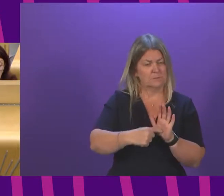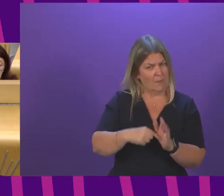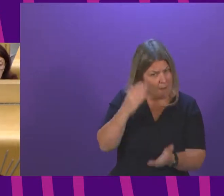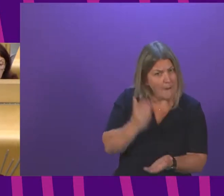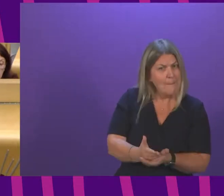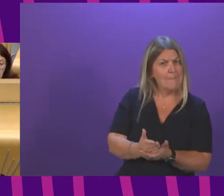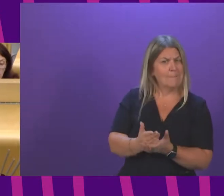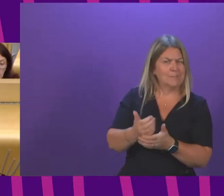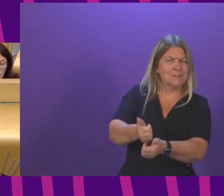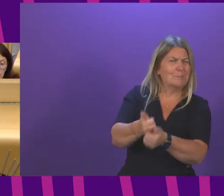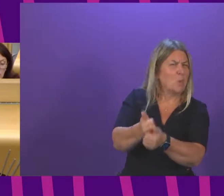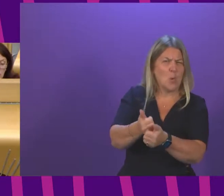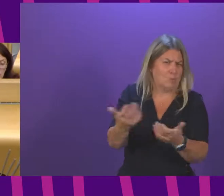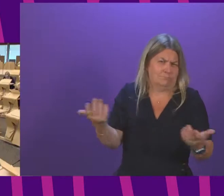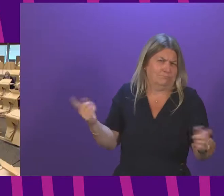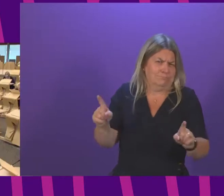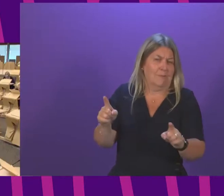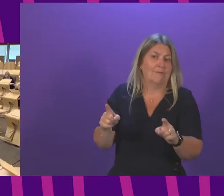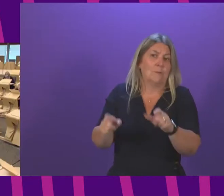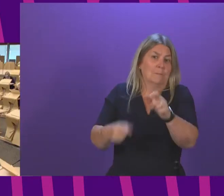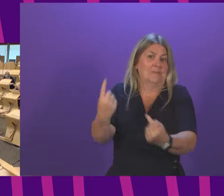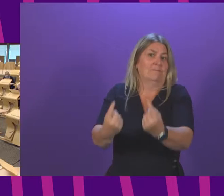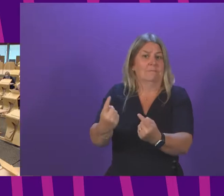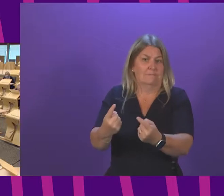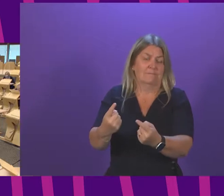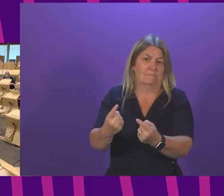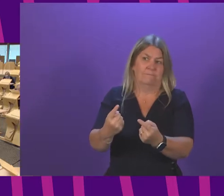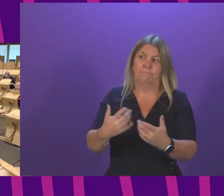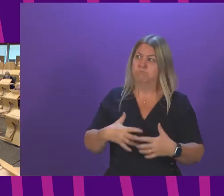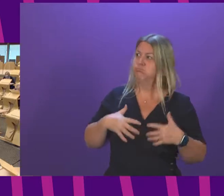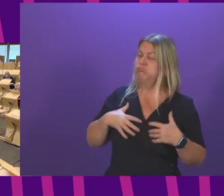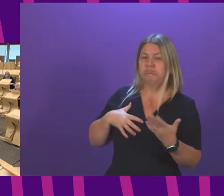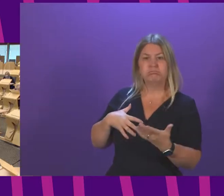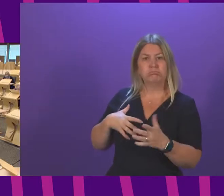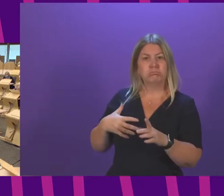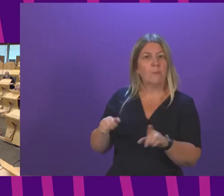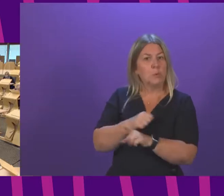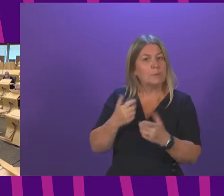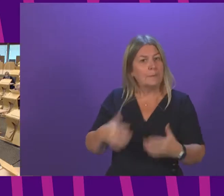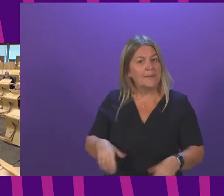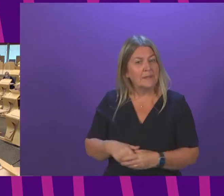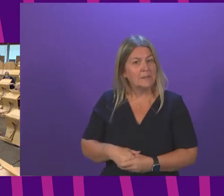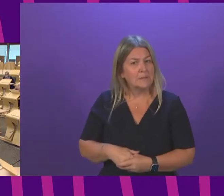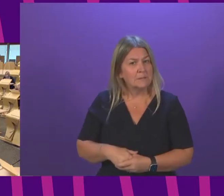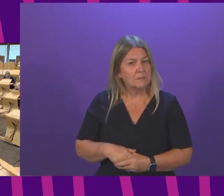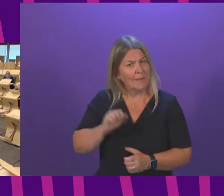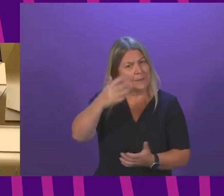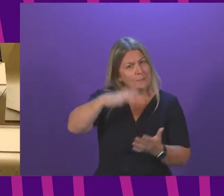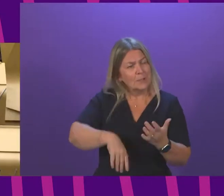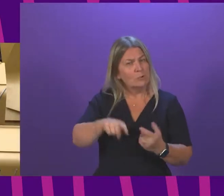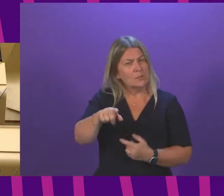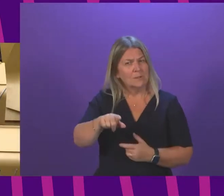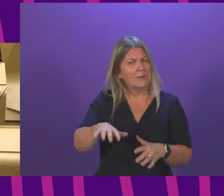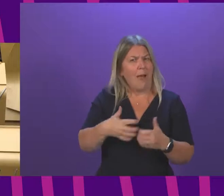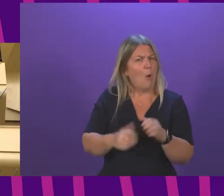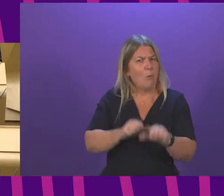experienced abuse in care? Deputy First Minister. President, as I have just explained to Mr Mara,